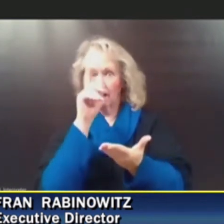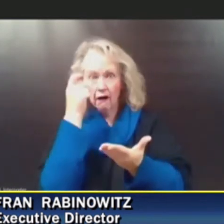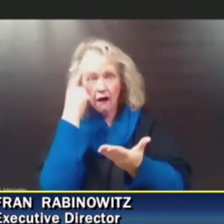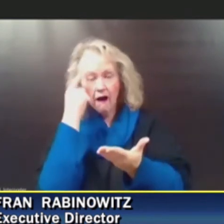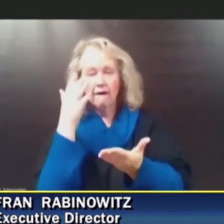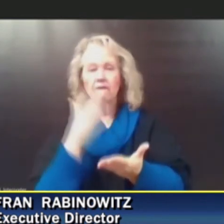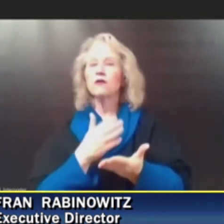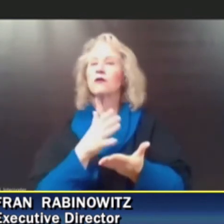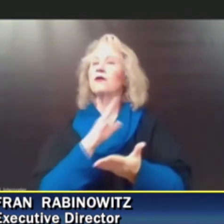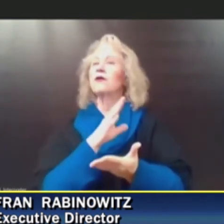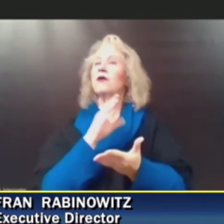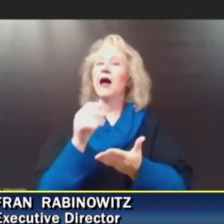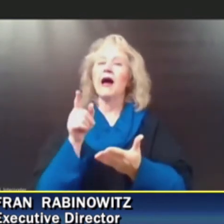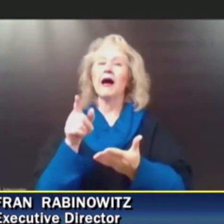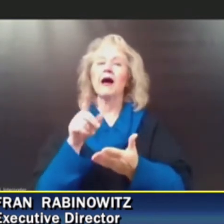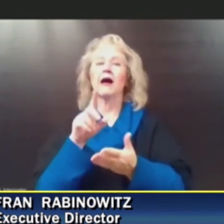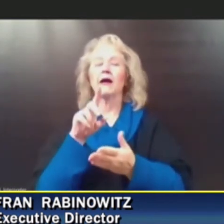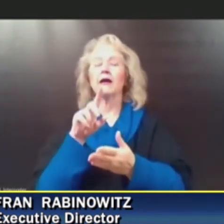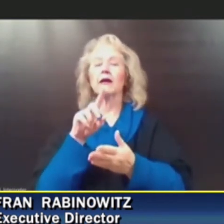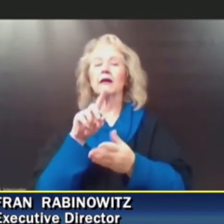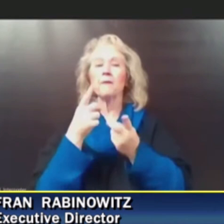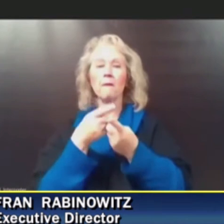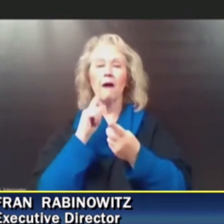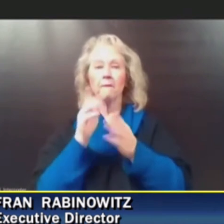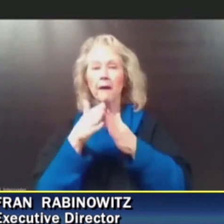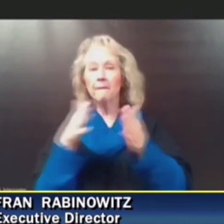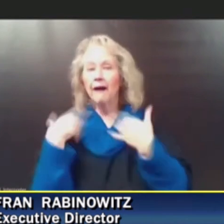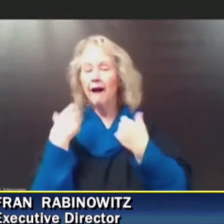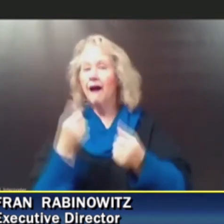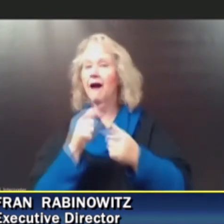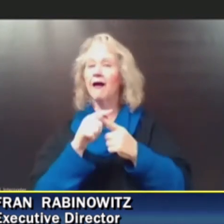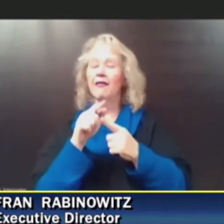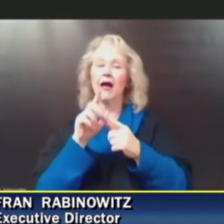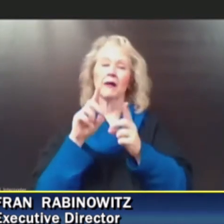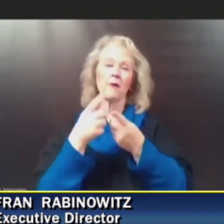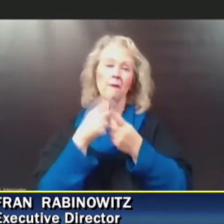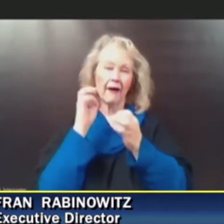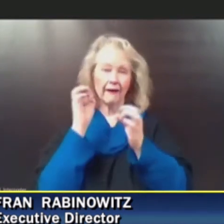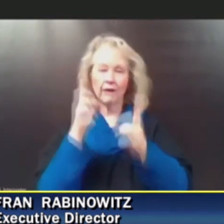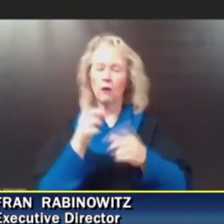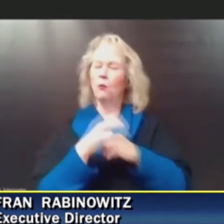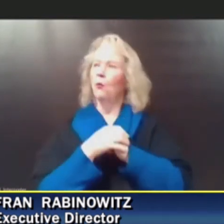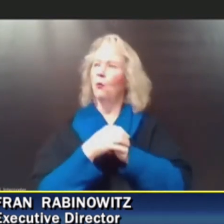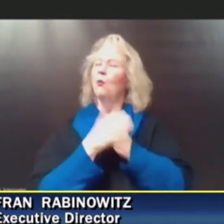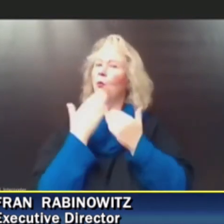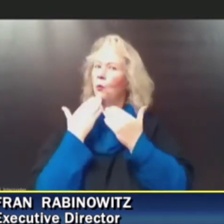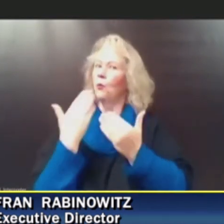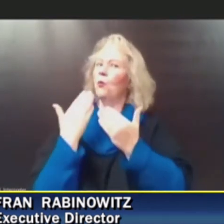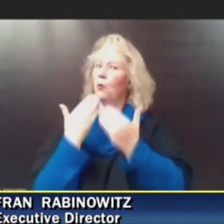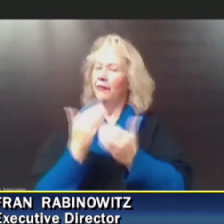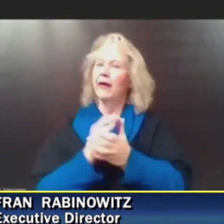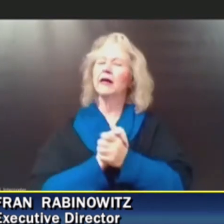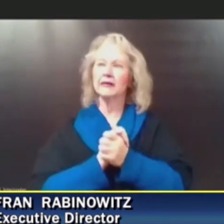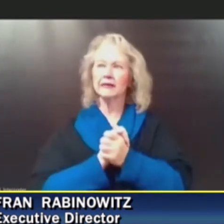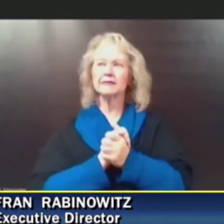Department of Public Health and the Department of Education. Thankfully, we have